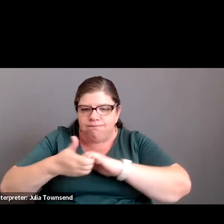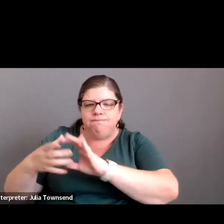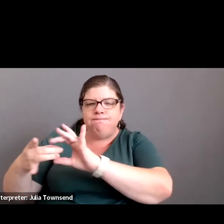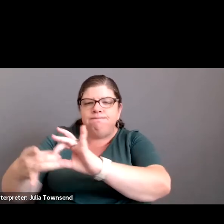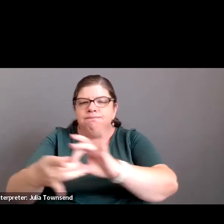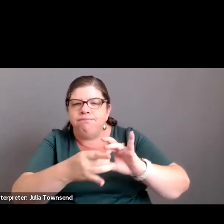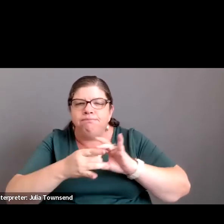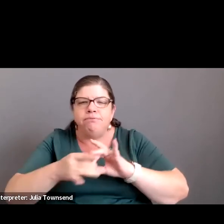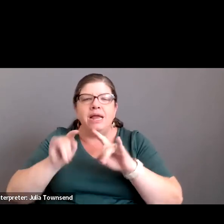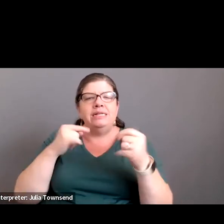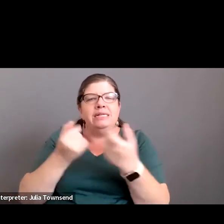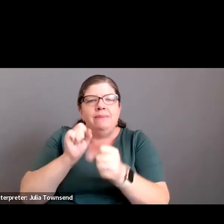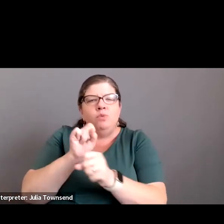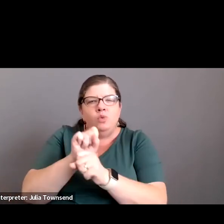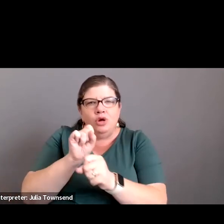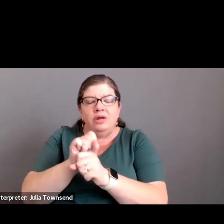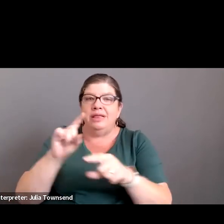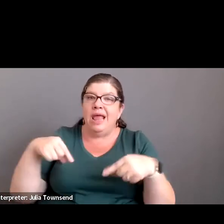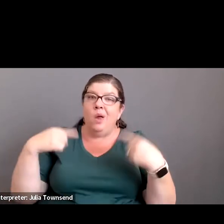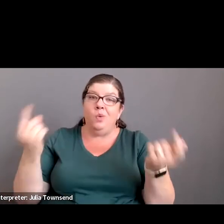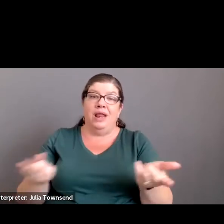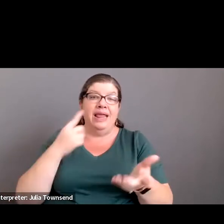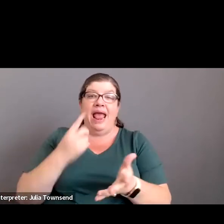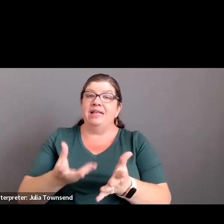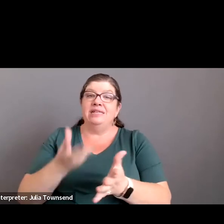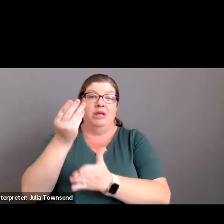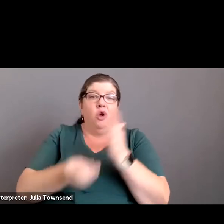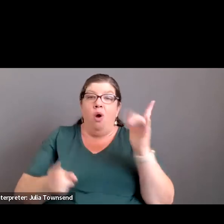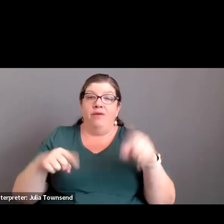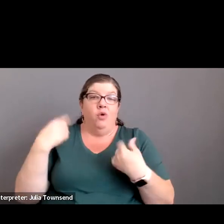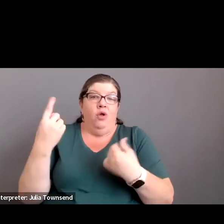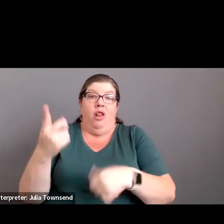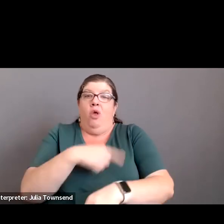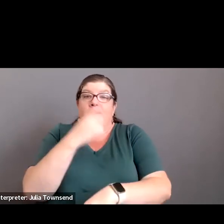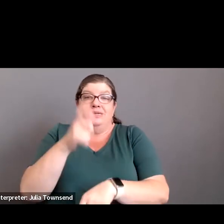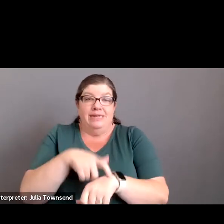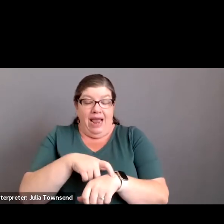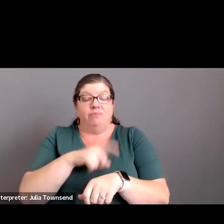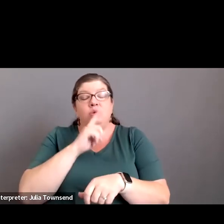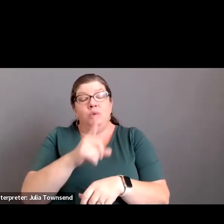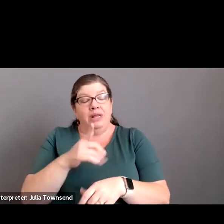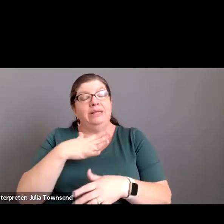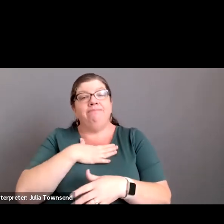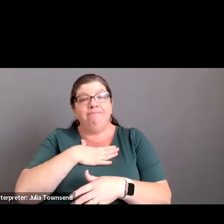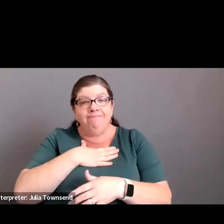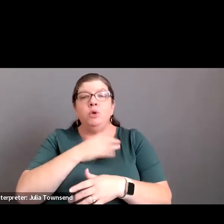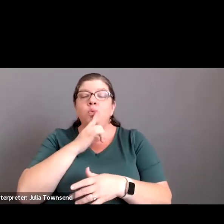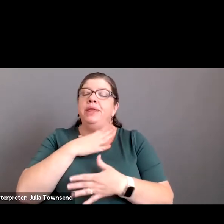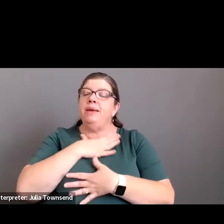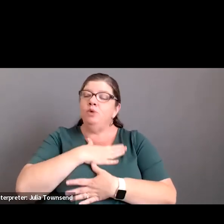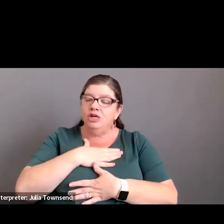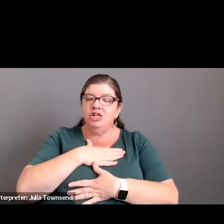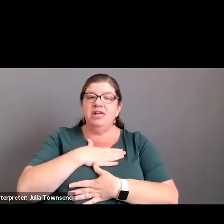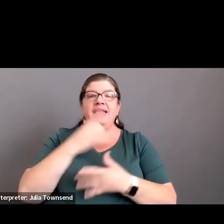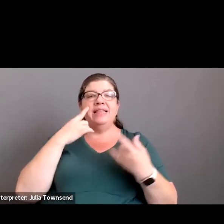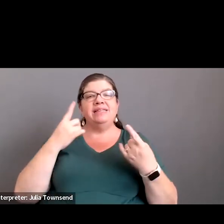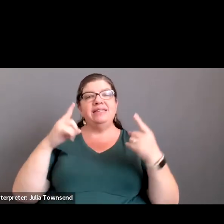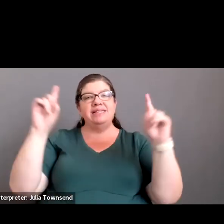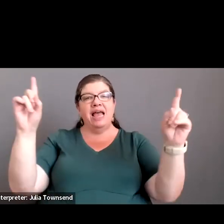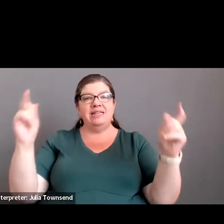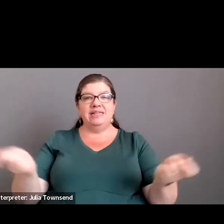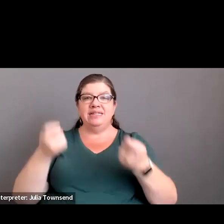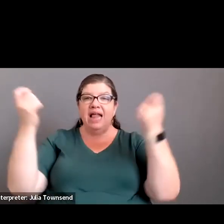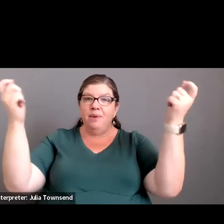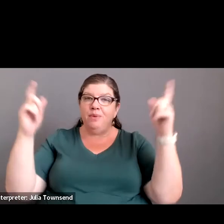of teamwork that I think has been missing for a really long time. And I think it's important that we appreciate our success and